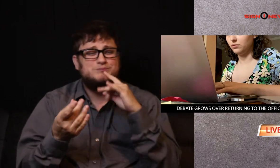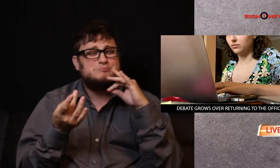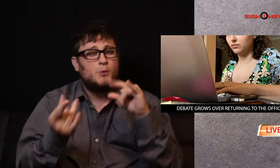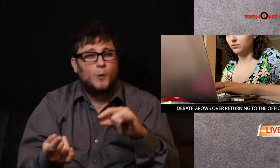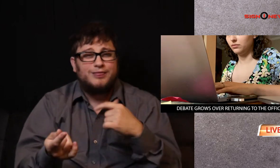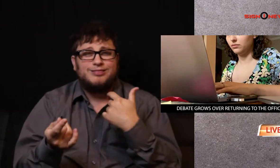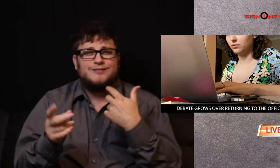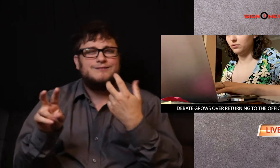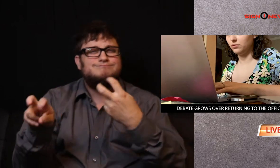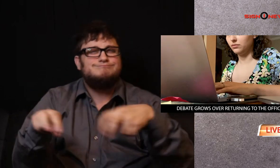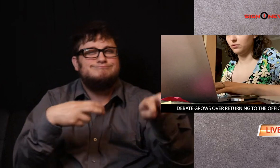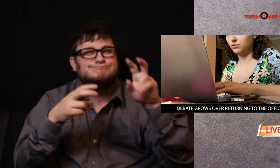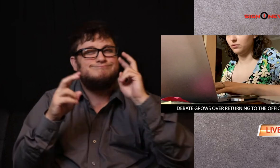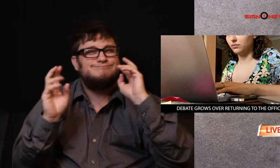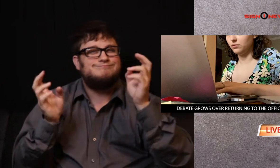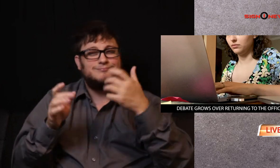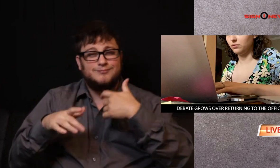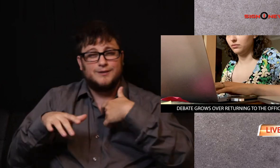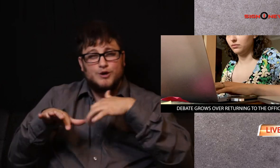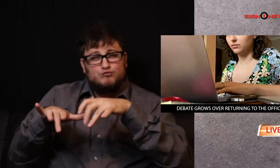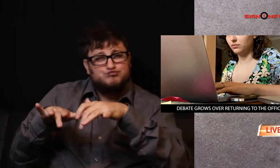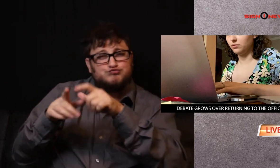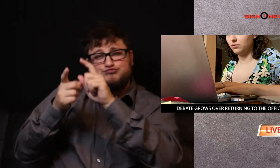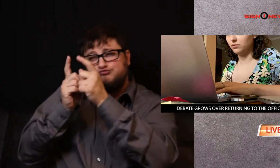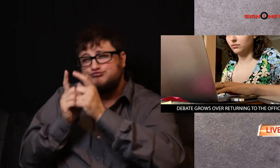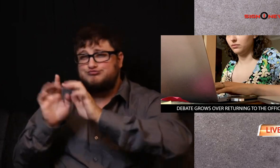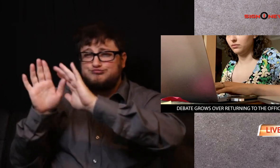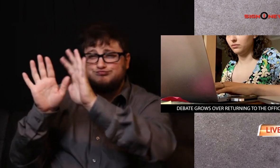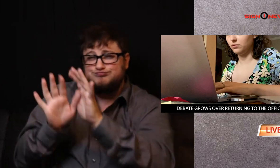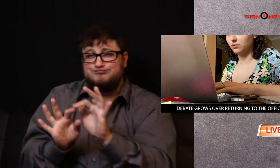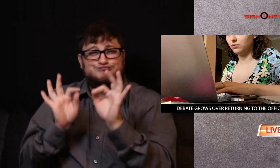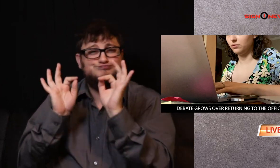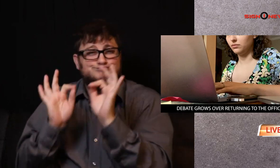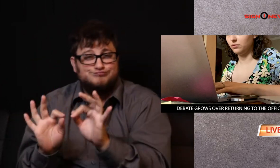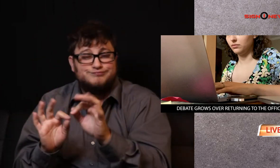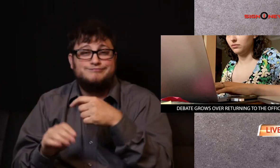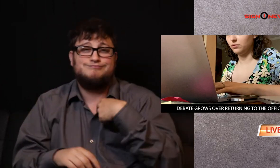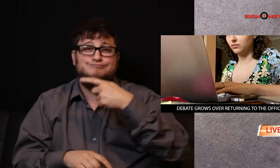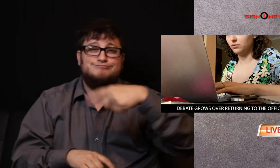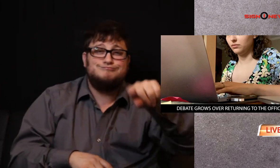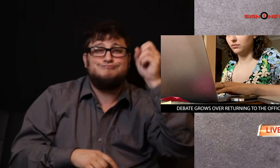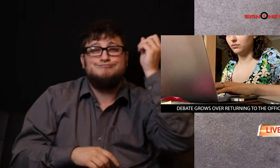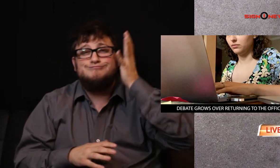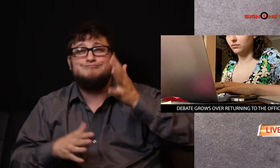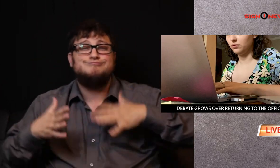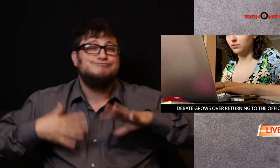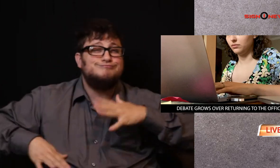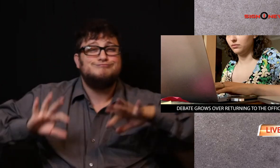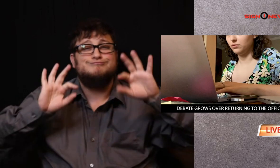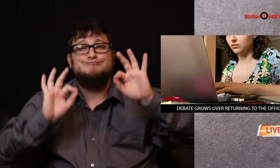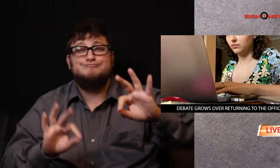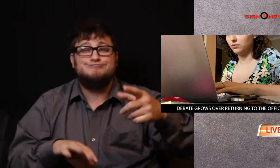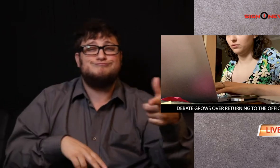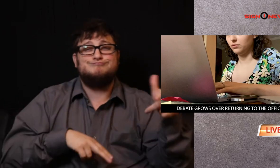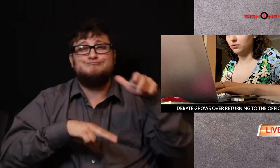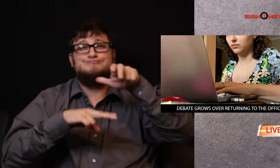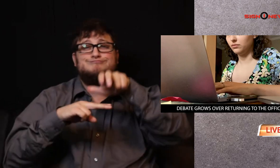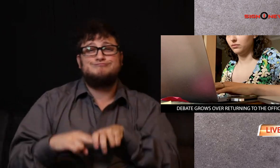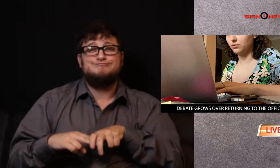For me personally, I've been working from home and it's been a really smooth process with translating scripts, getting dressed and ready